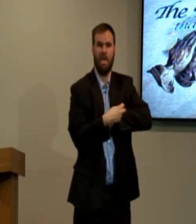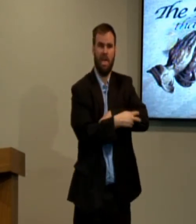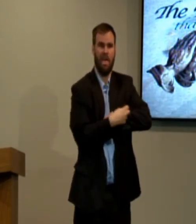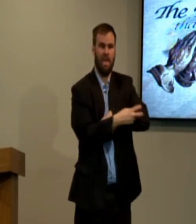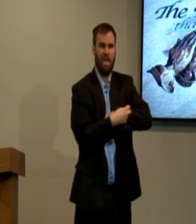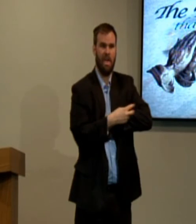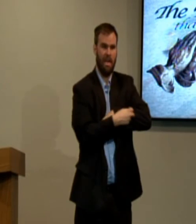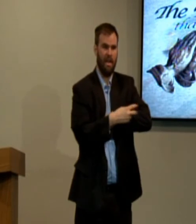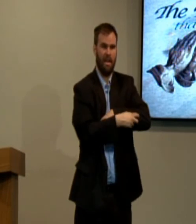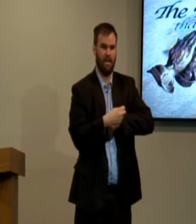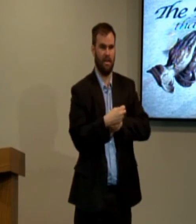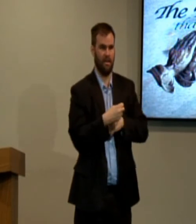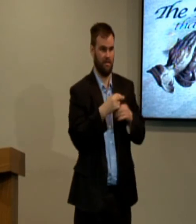with his two sons. They were stealing.